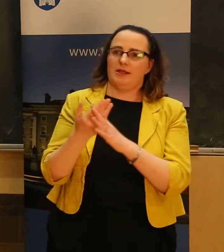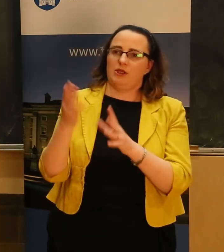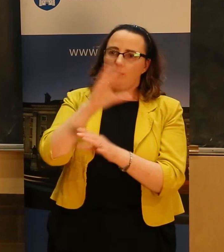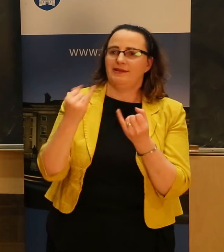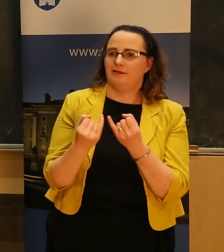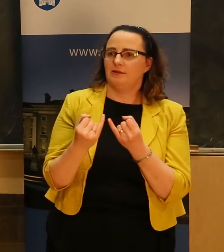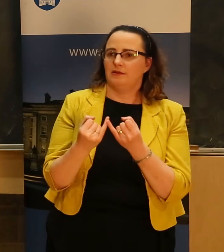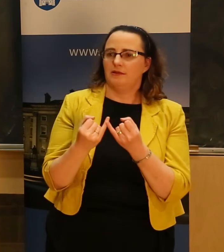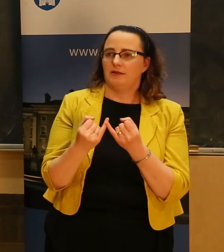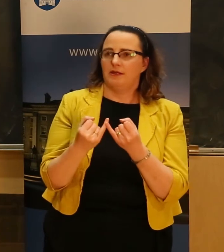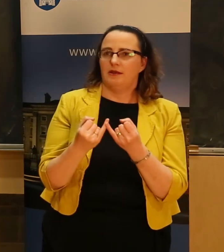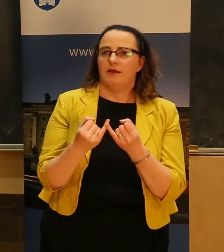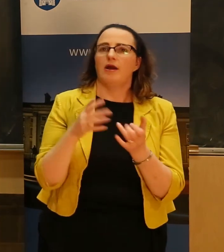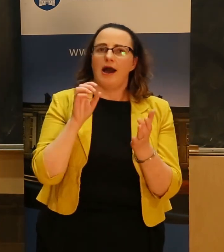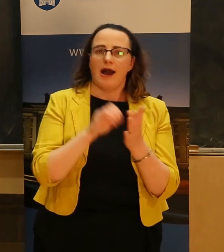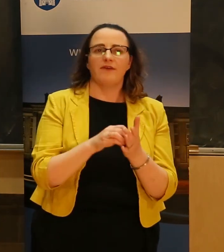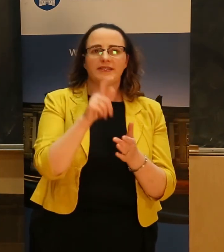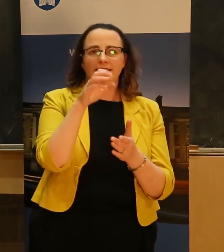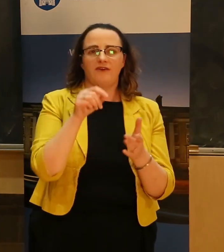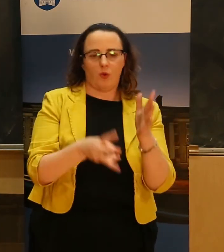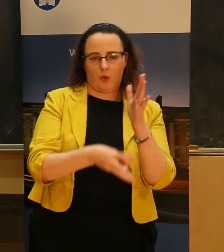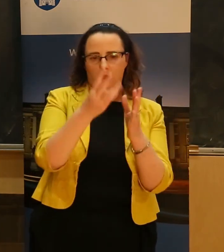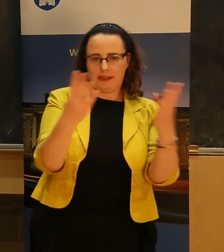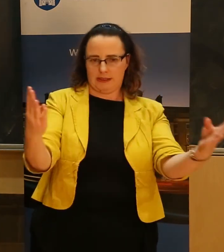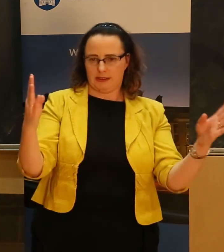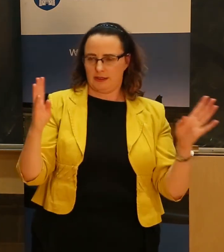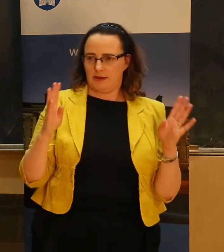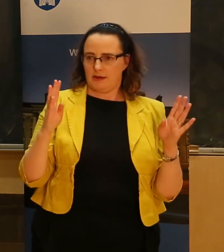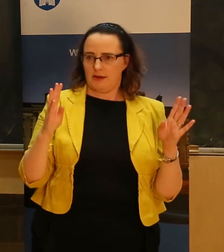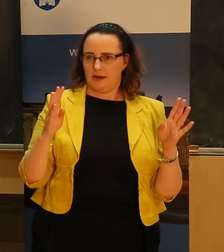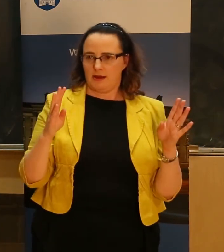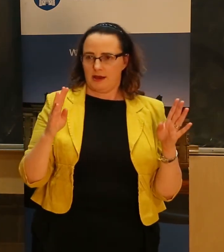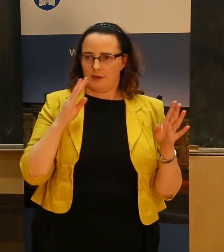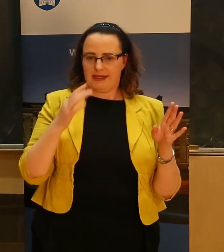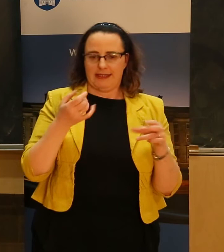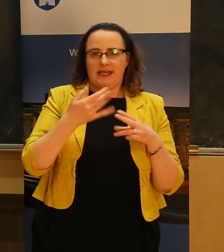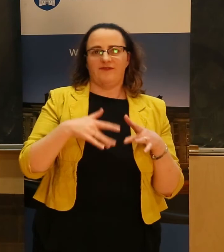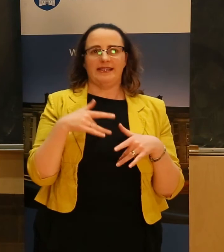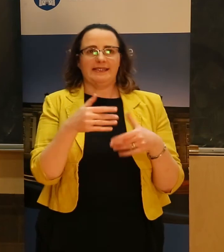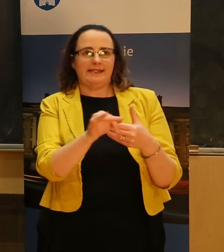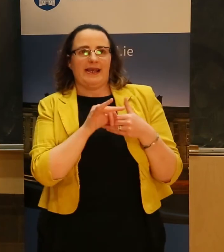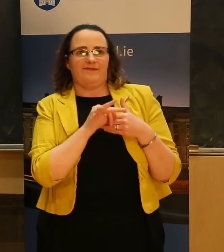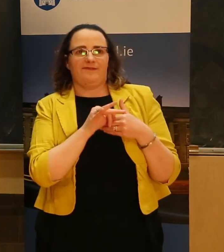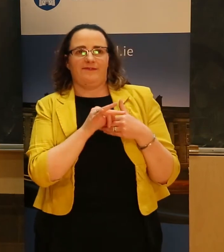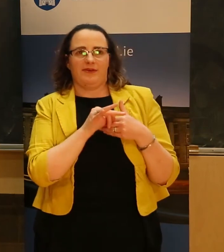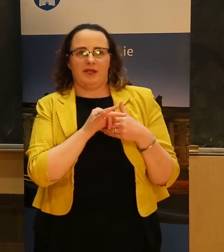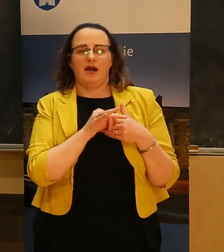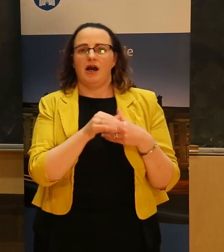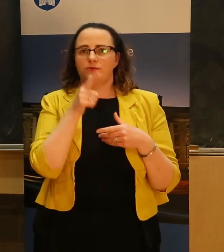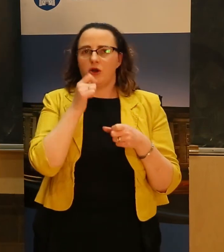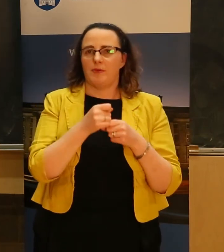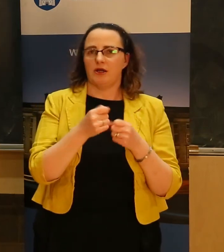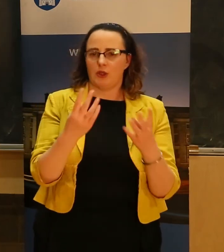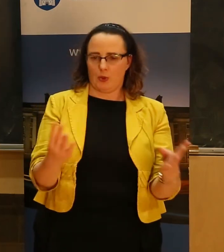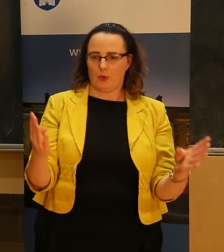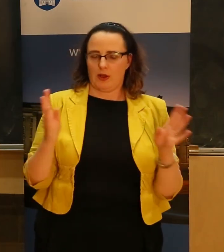There are walls around Trinity. And I'm not talking about the walls that make us on the inside feel safe. I'm talking about the